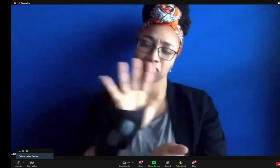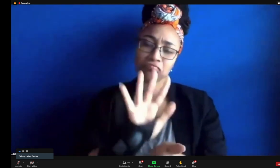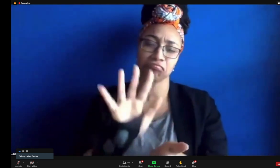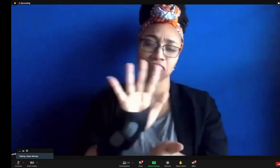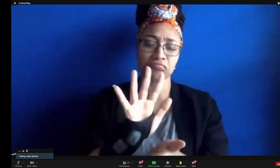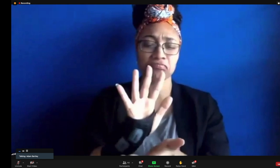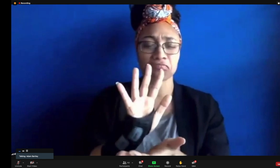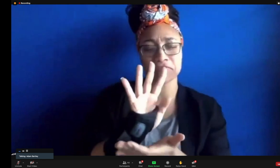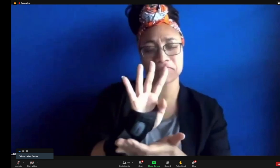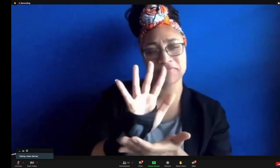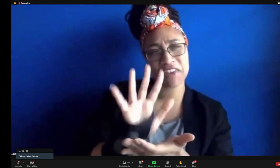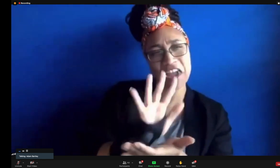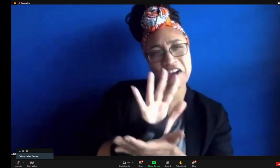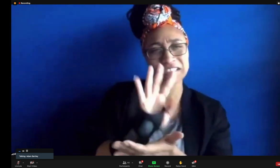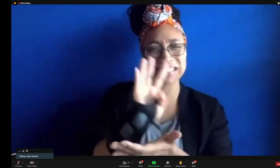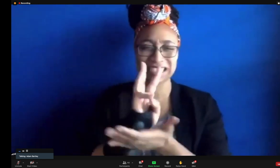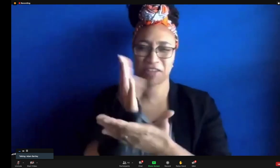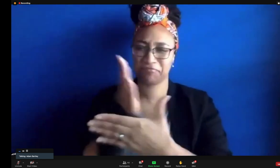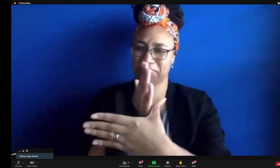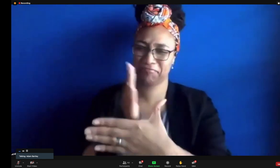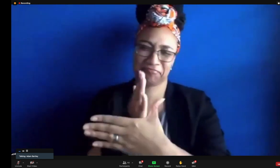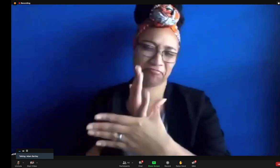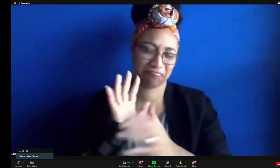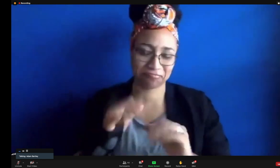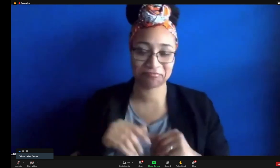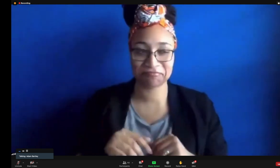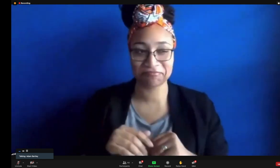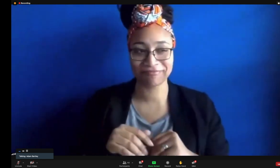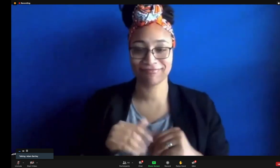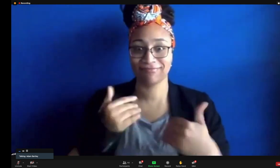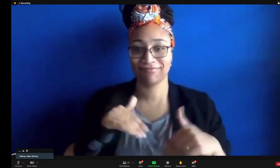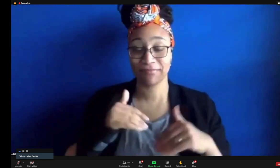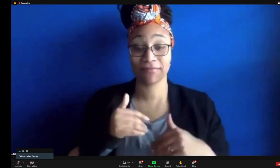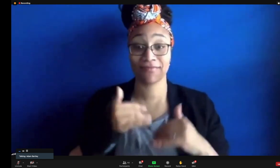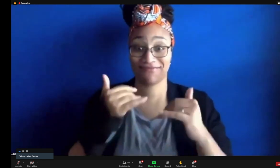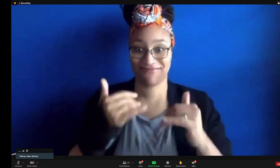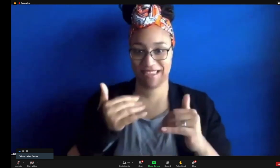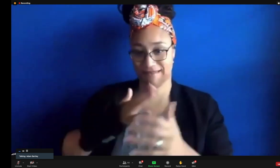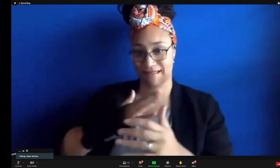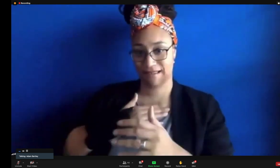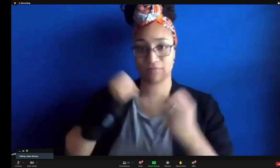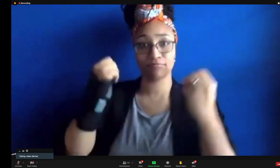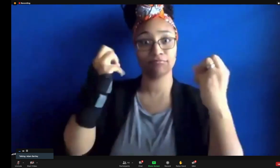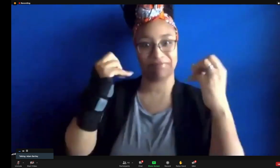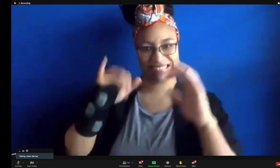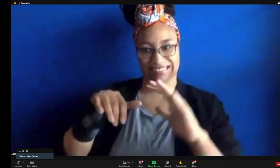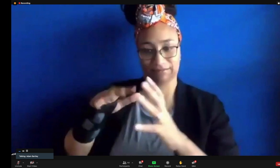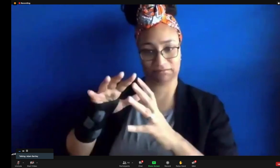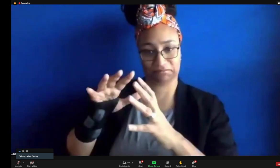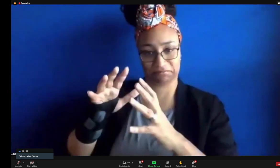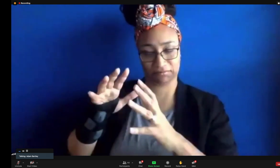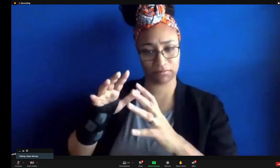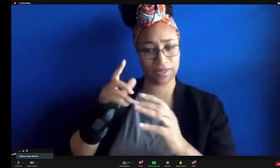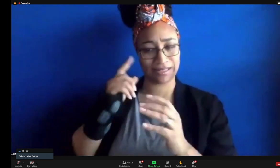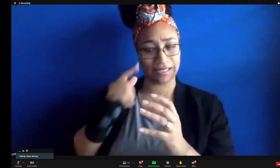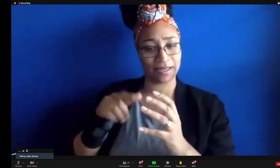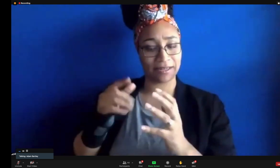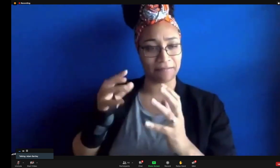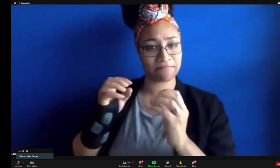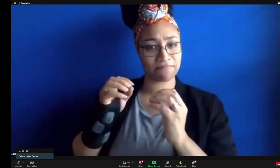around six hours, four to five hours sometimes in a session. And my performance time was one thing.